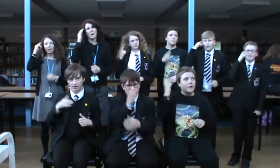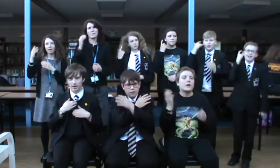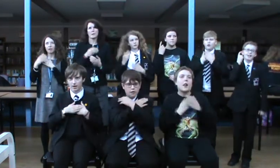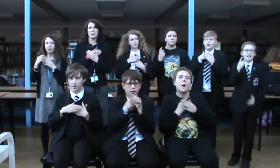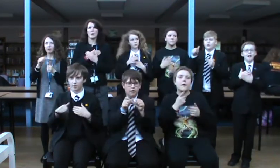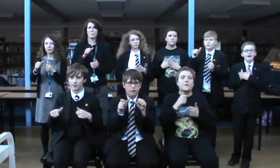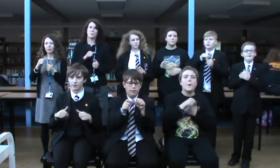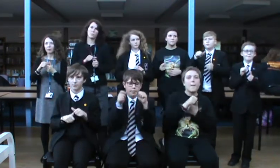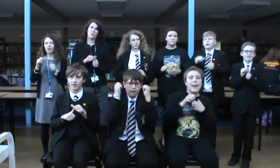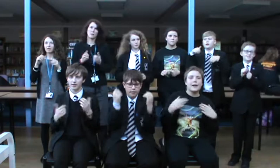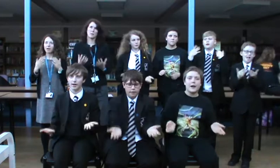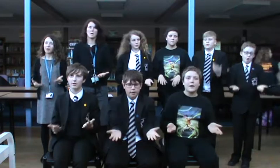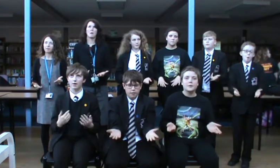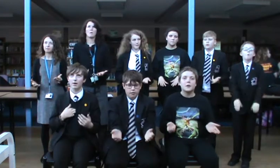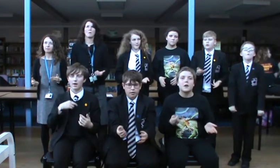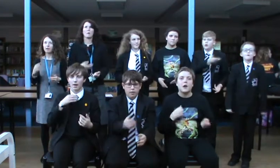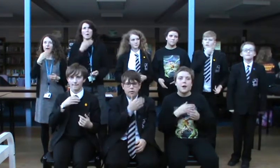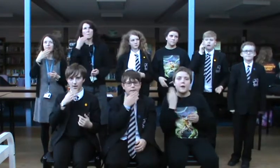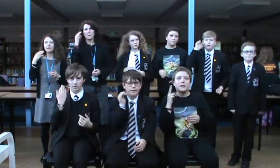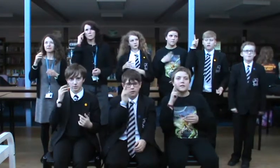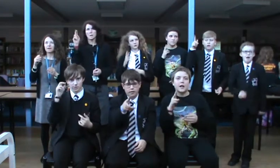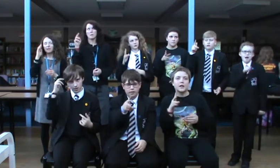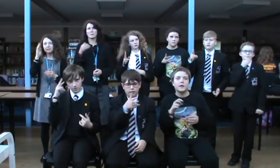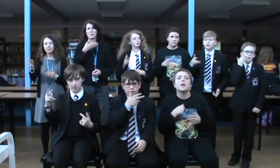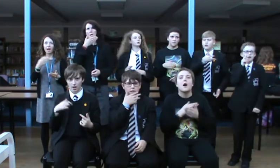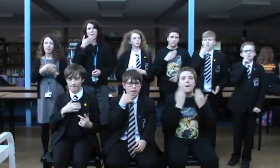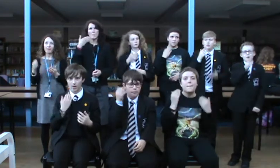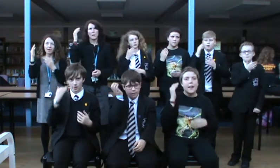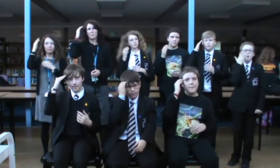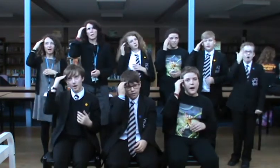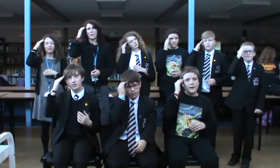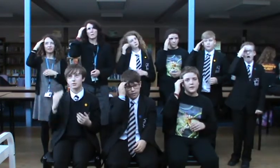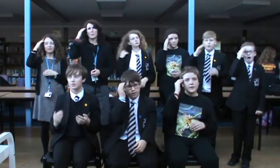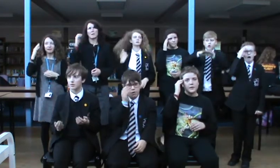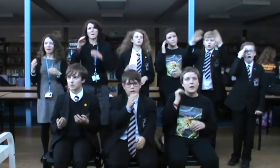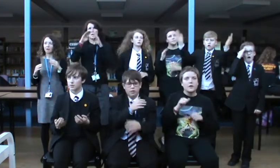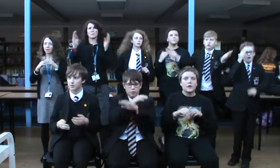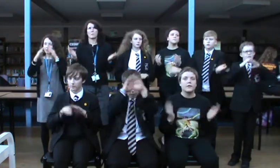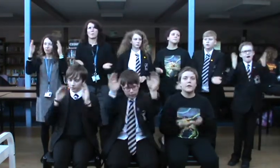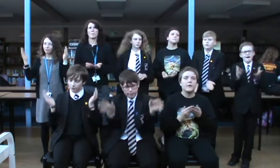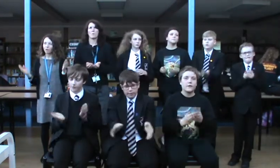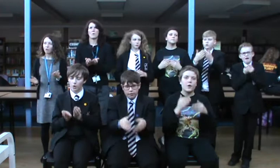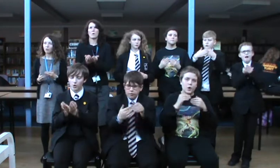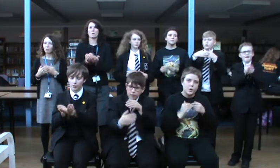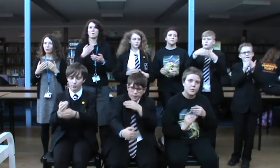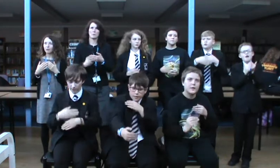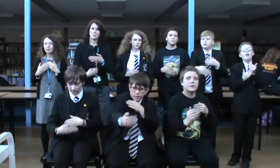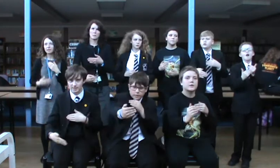think I love you better now I'm out of sight, I'm out of mind I'll do it all for you in